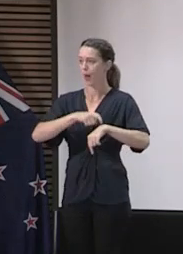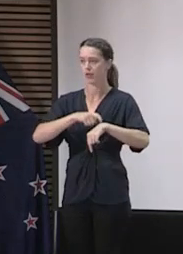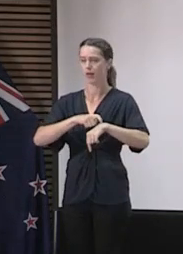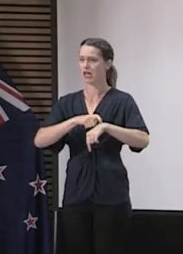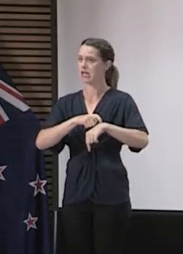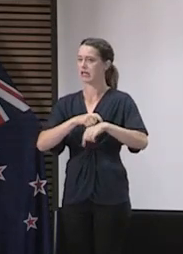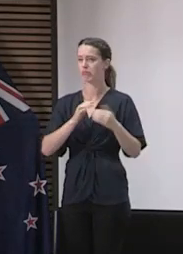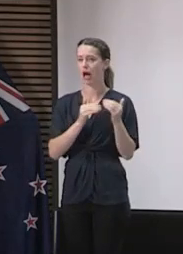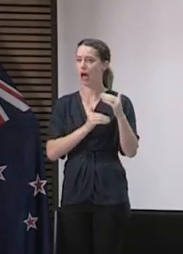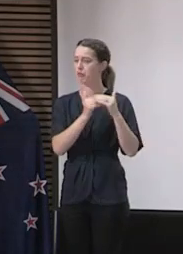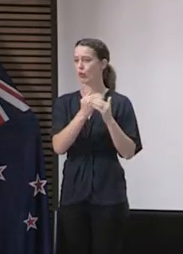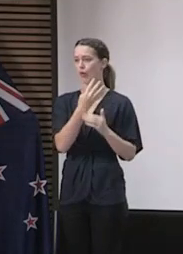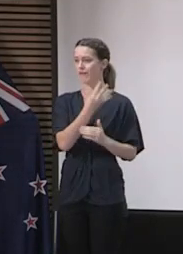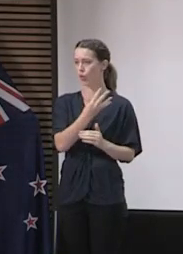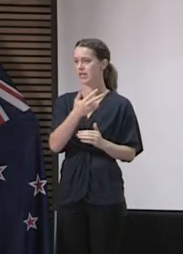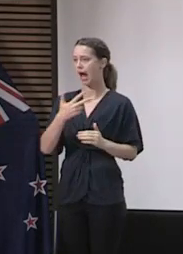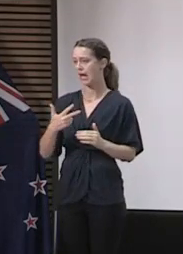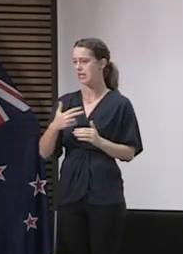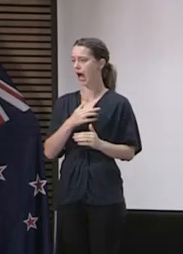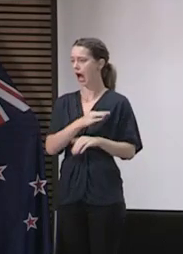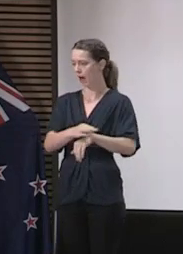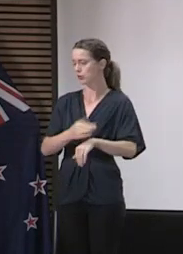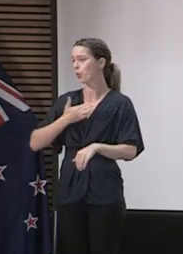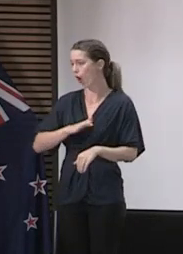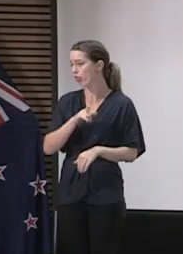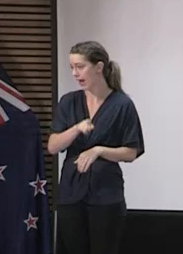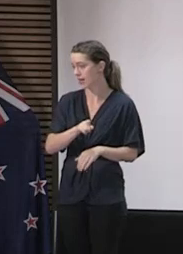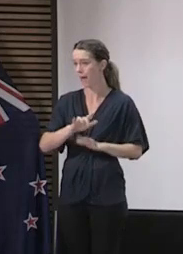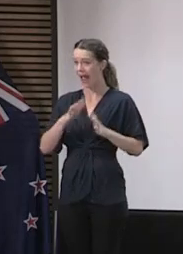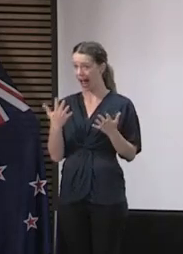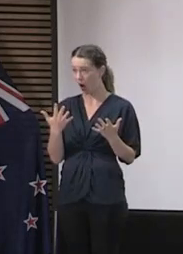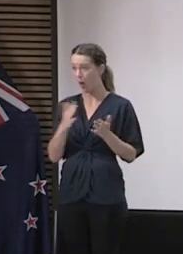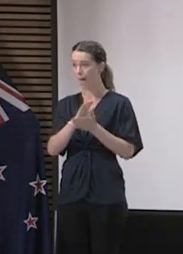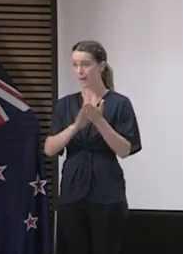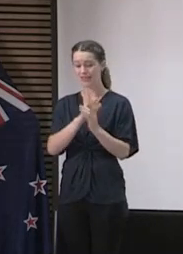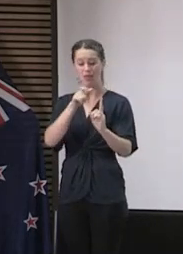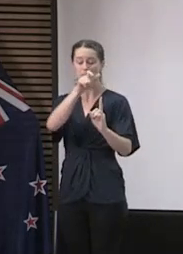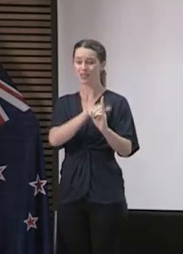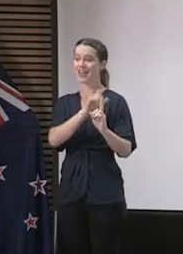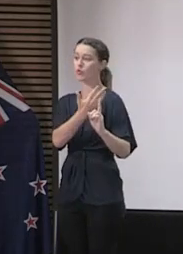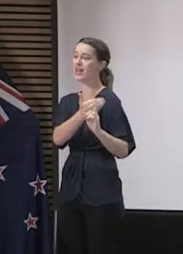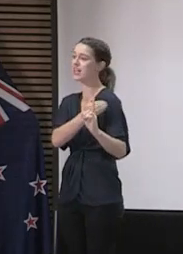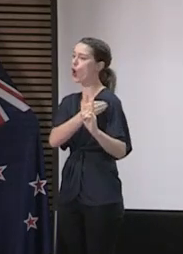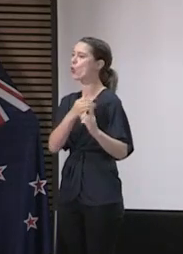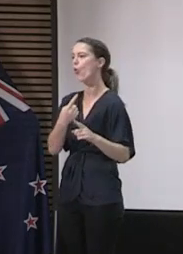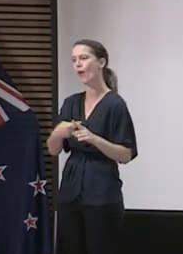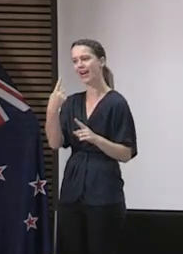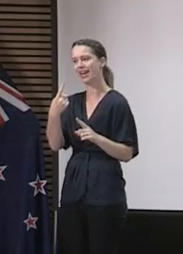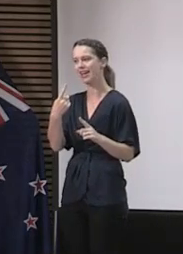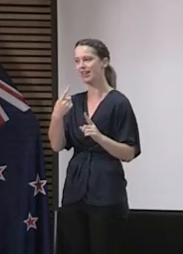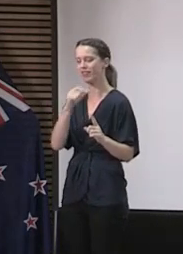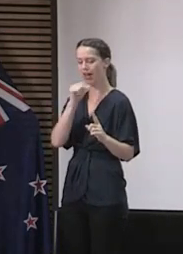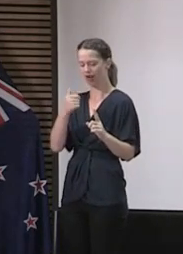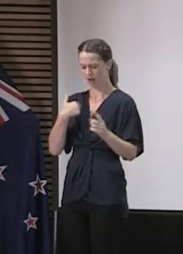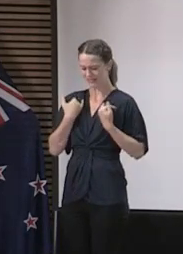first 48 hour period. But for that to be successful, it means someone needs to come forward very early on when they're